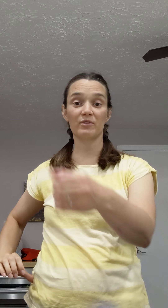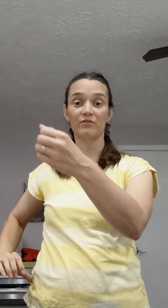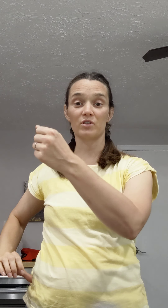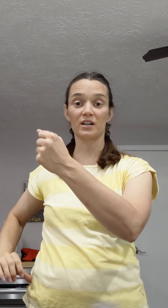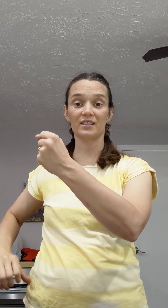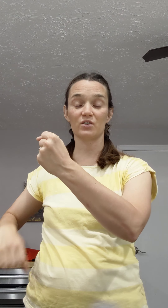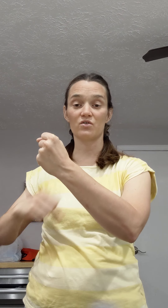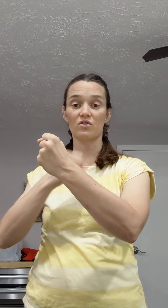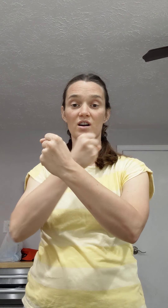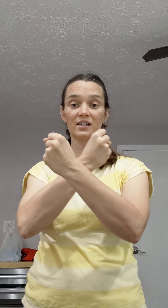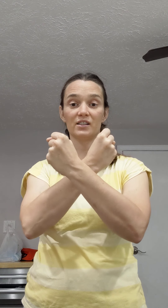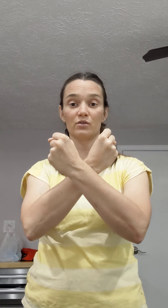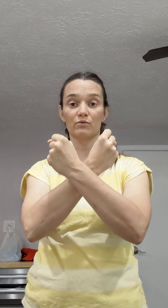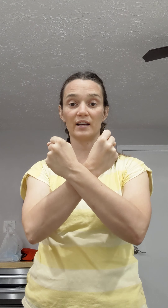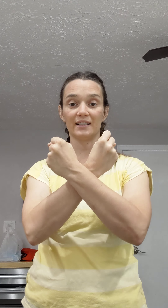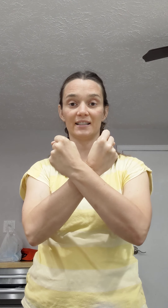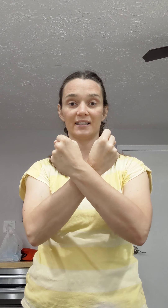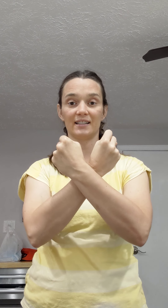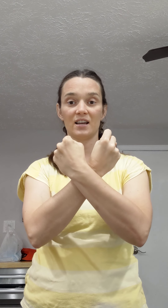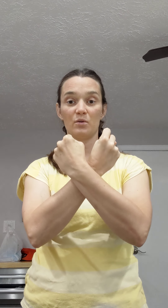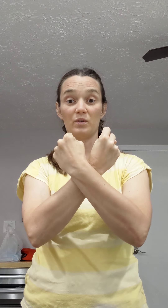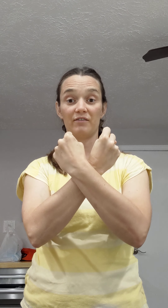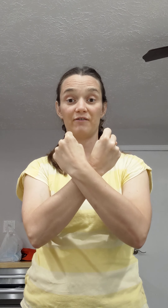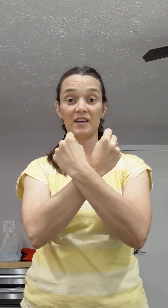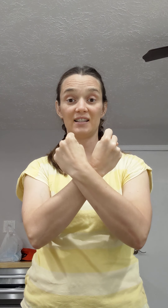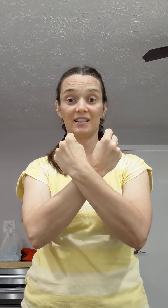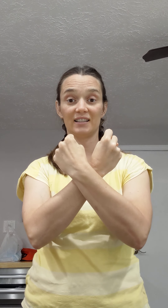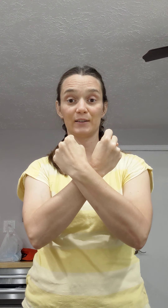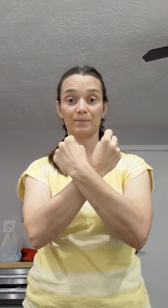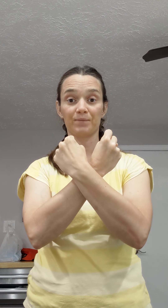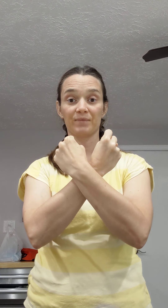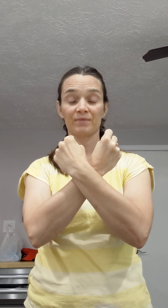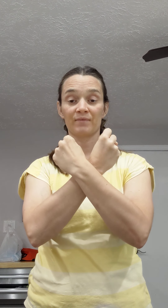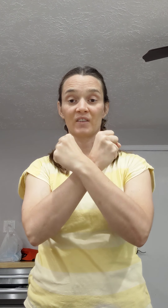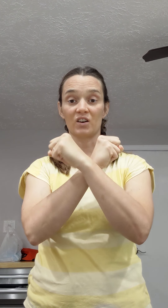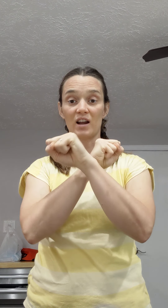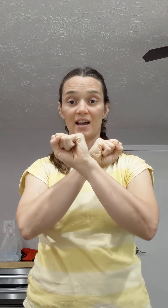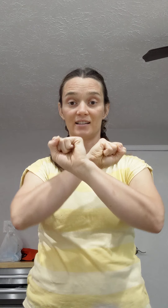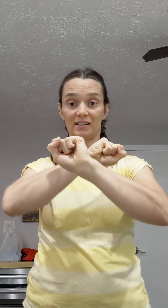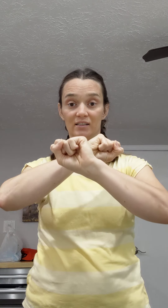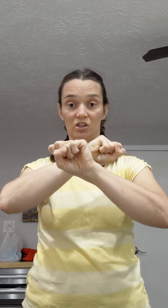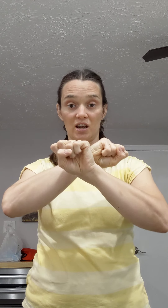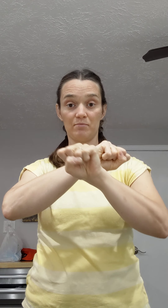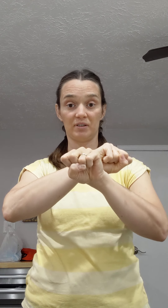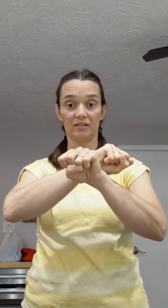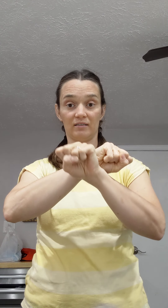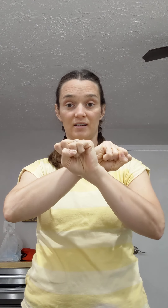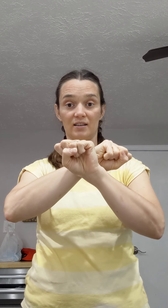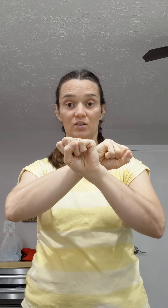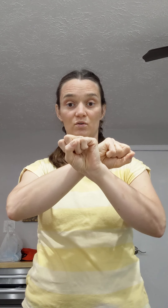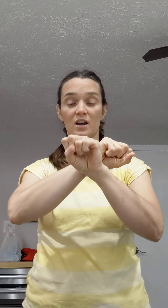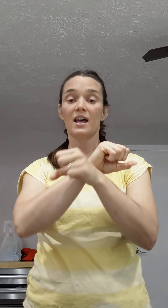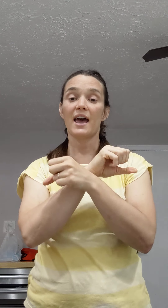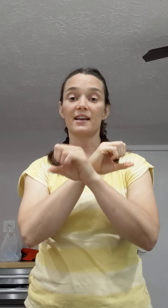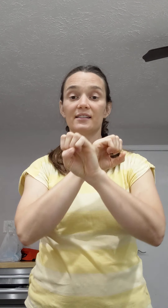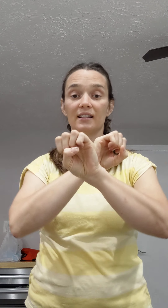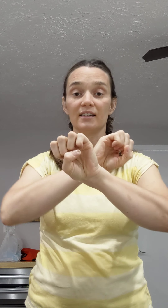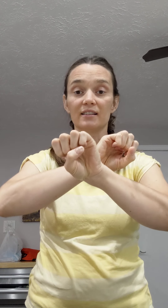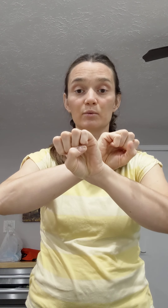before. So you cross your wrists with fists that are S shaped. Okay. So S is